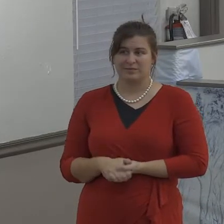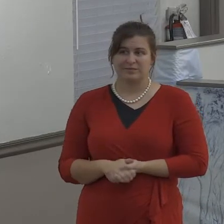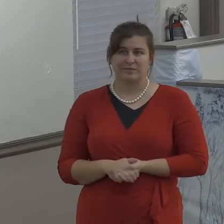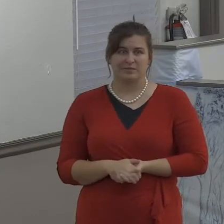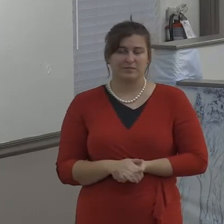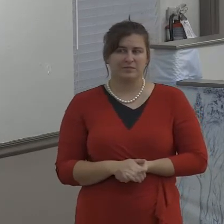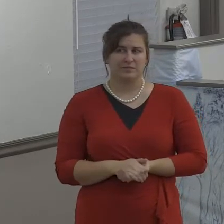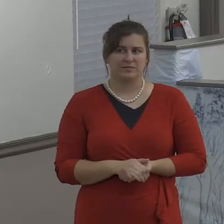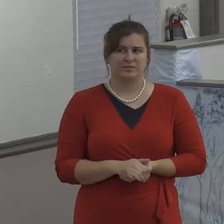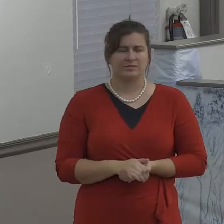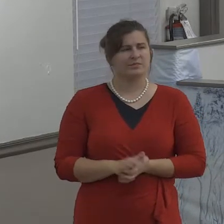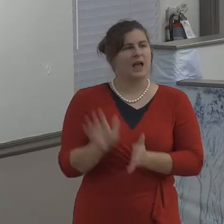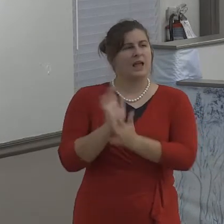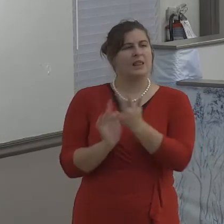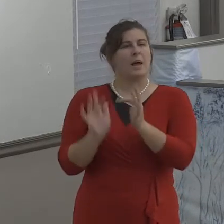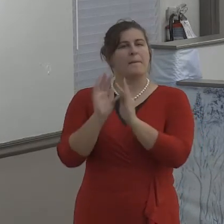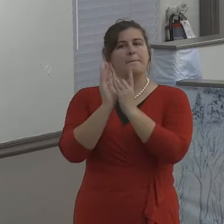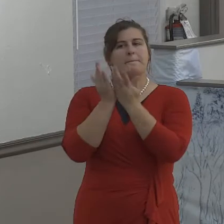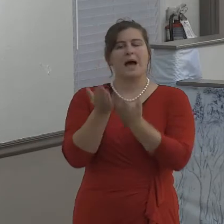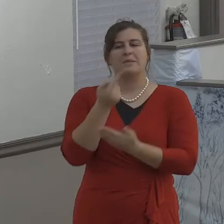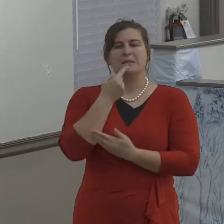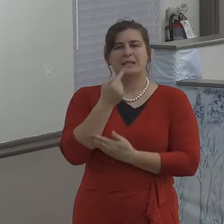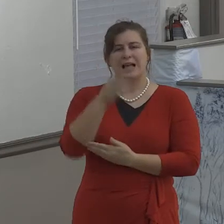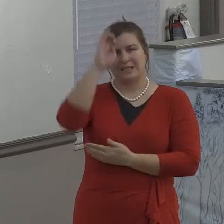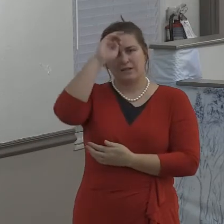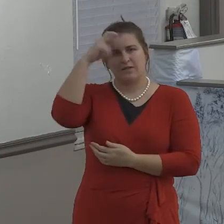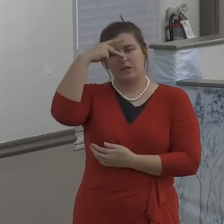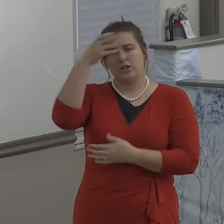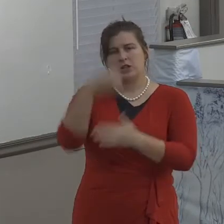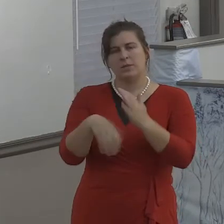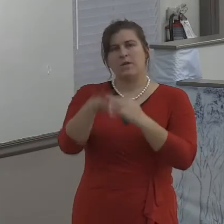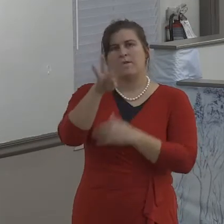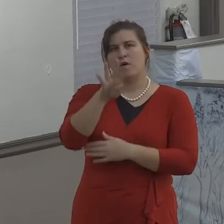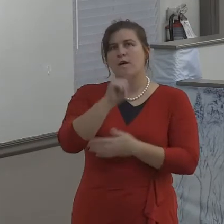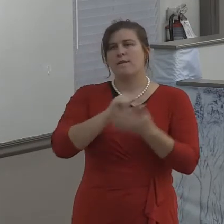I want you to answer a question this evening as we start into this message.